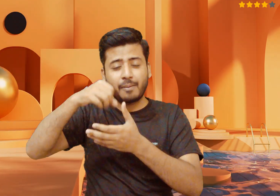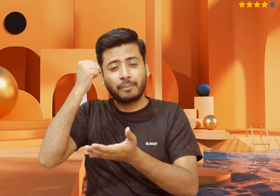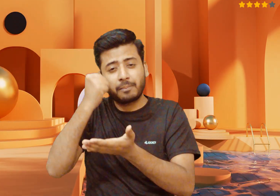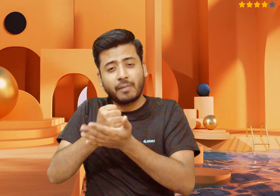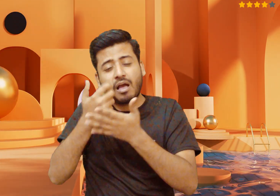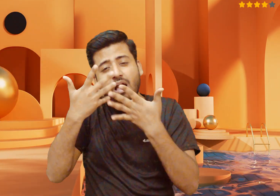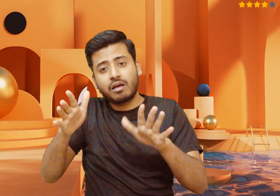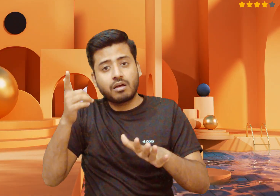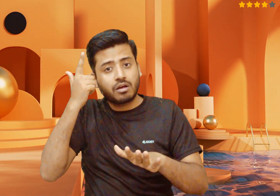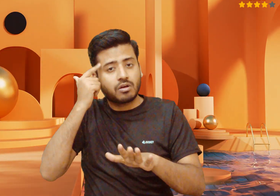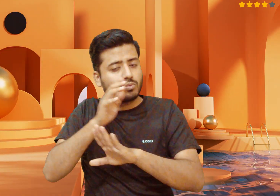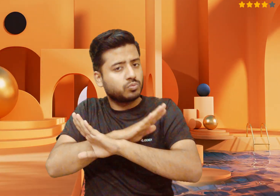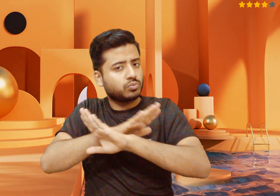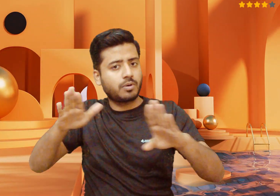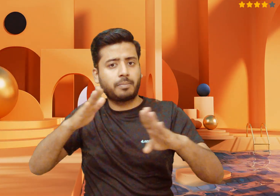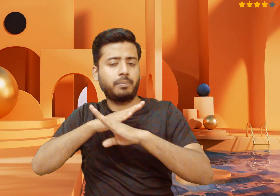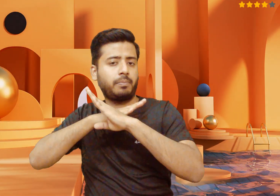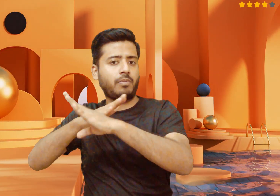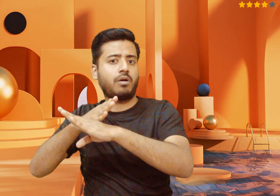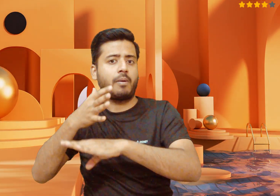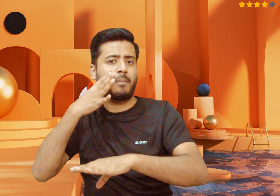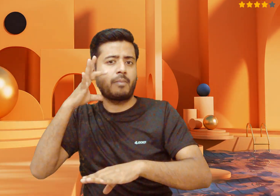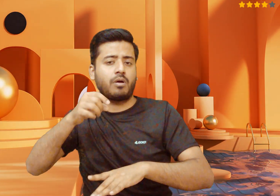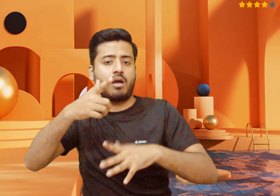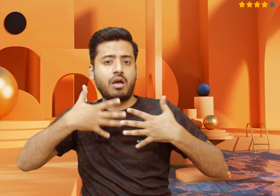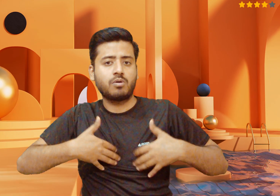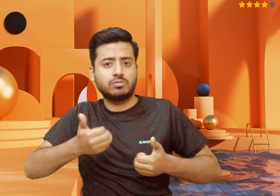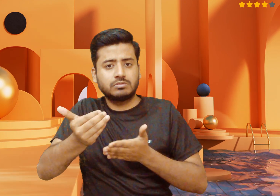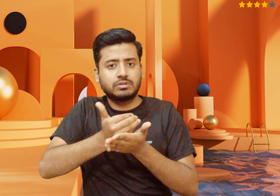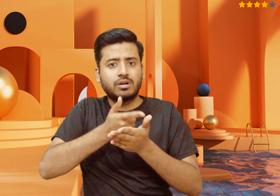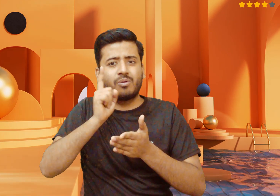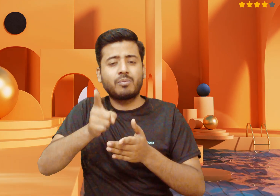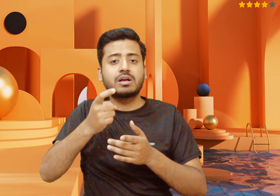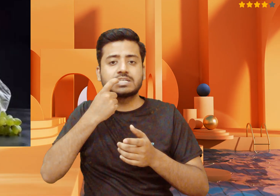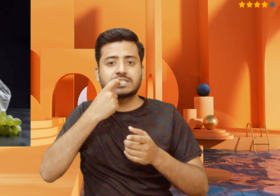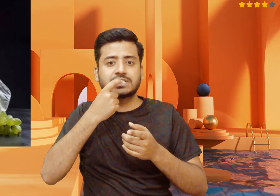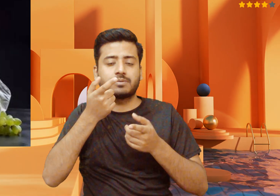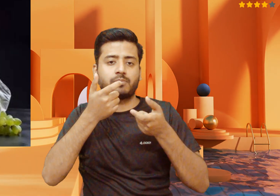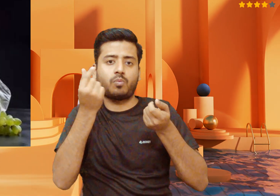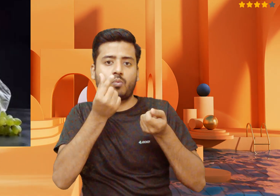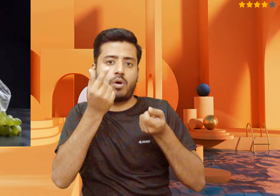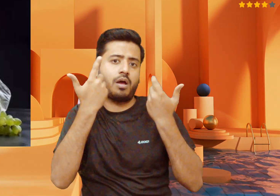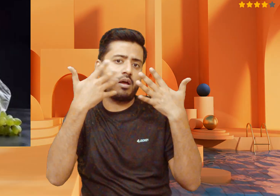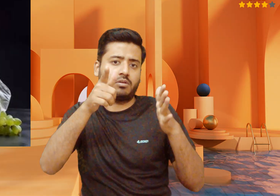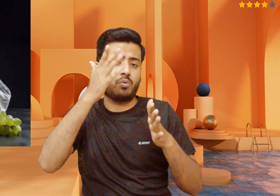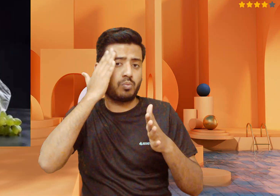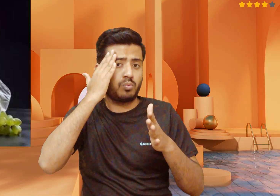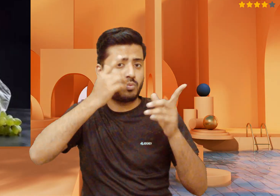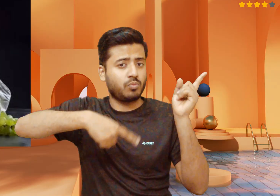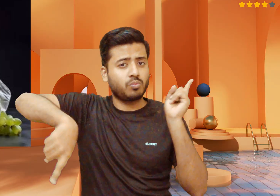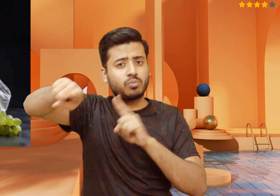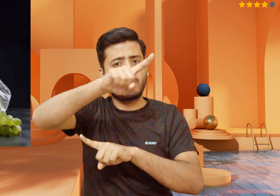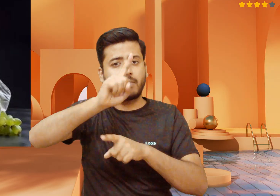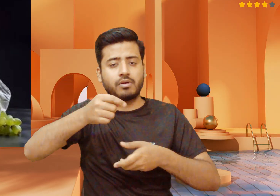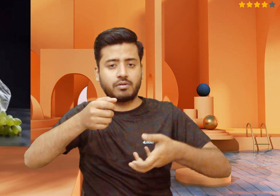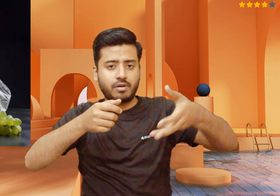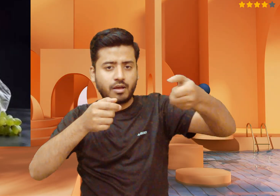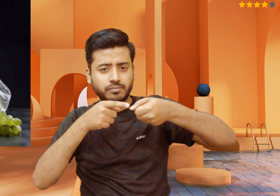water contamination. Plastic bags can break down into microplastics, which contaminate soil and water systems, potentially